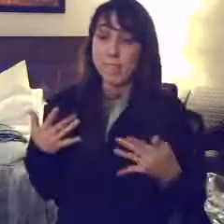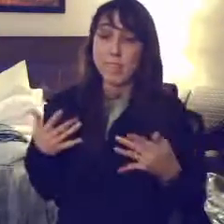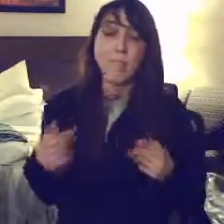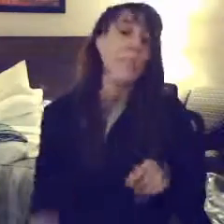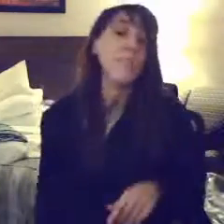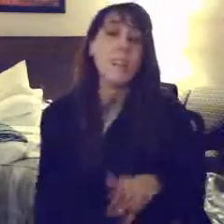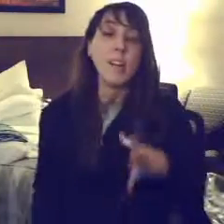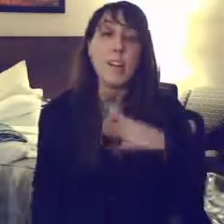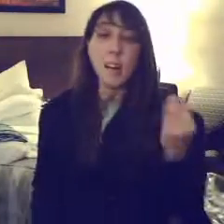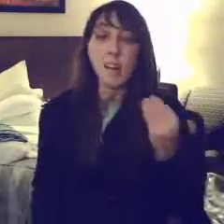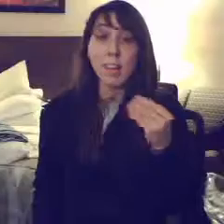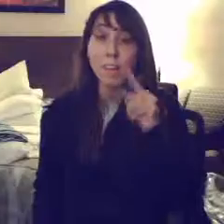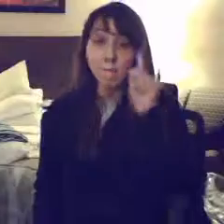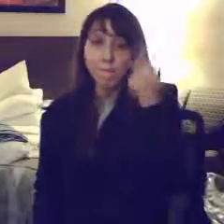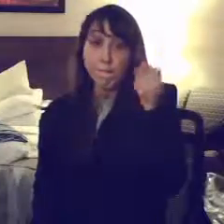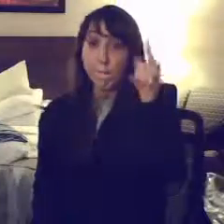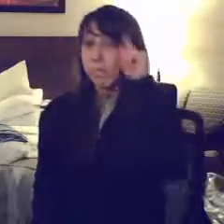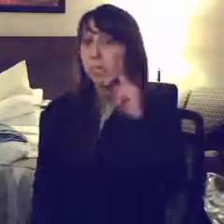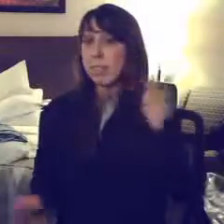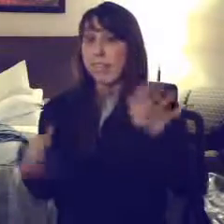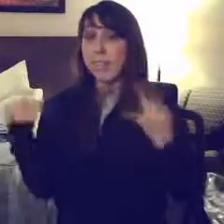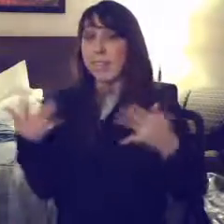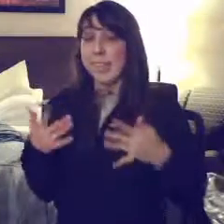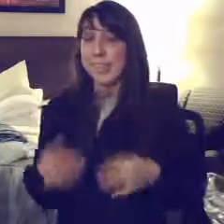snowing. You heard that it was three, right?